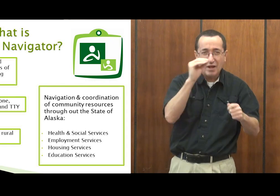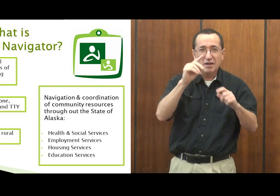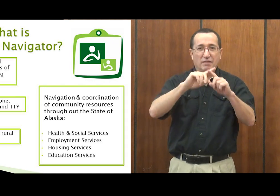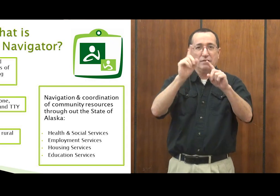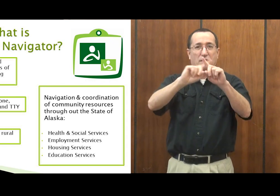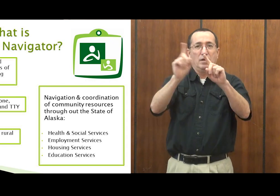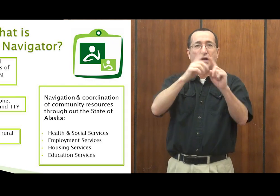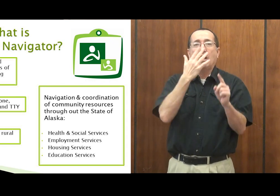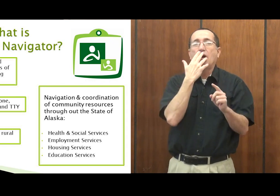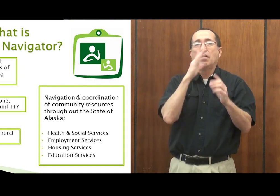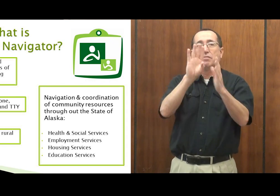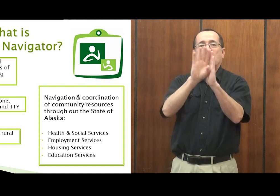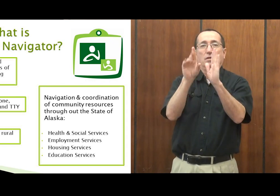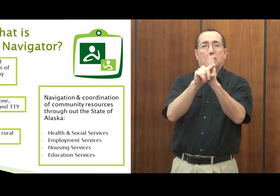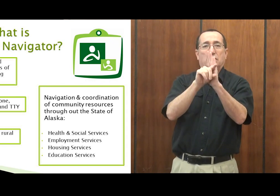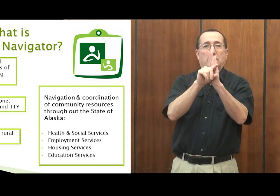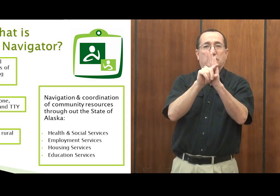so it's able to be seen visually.